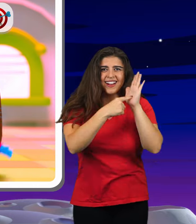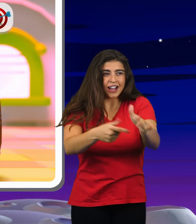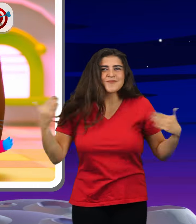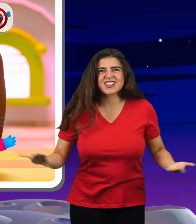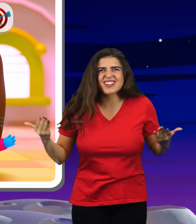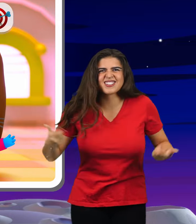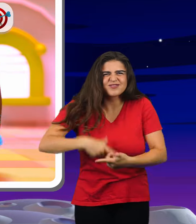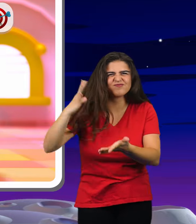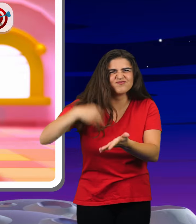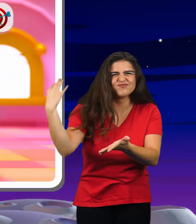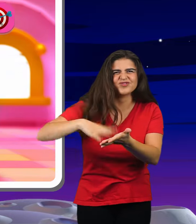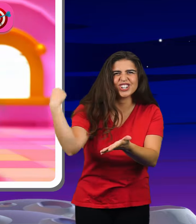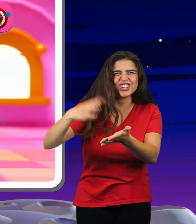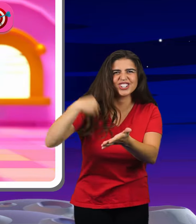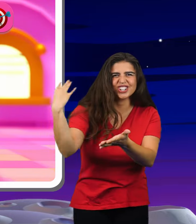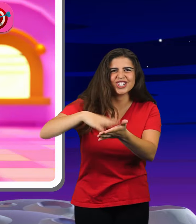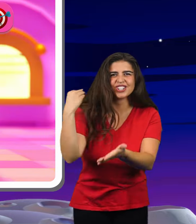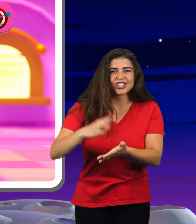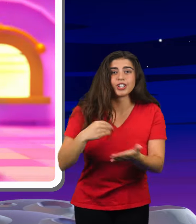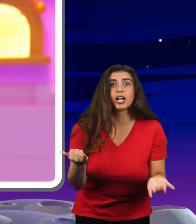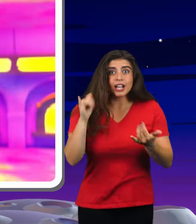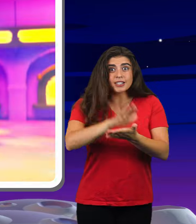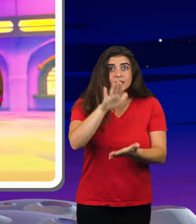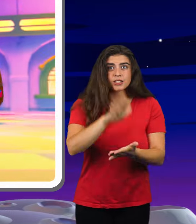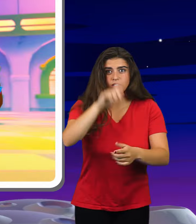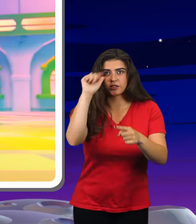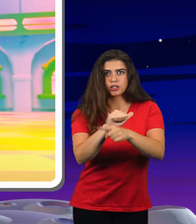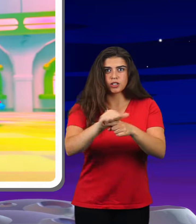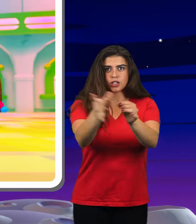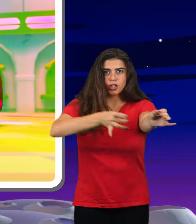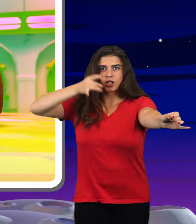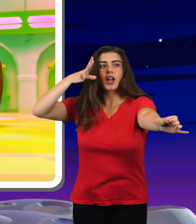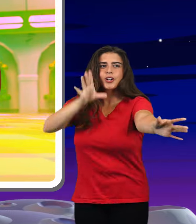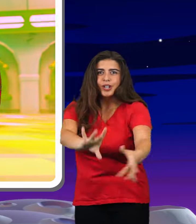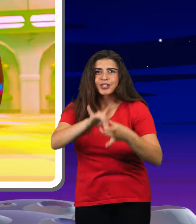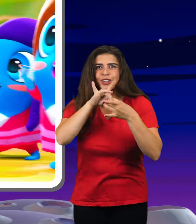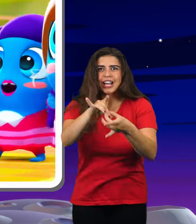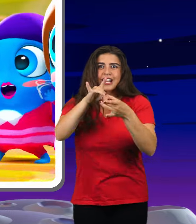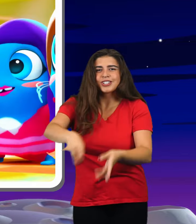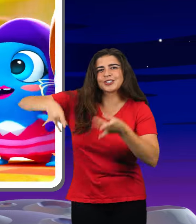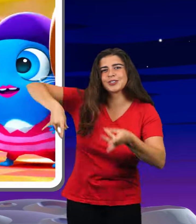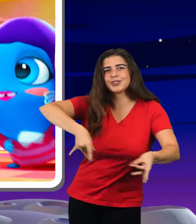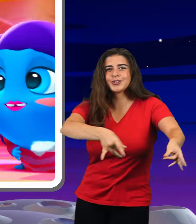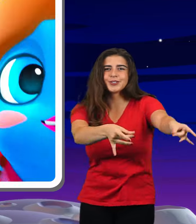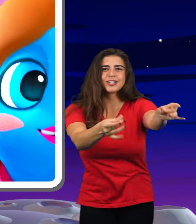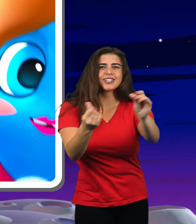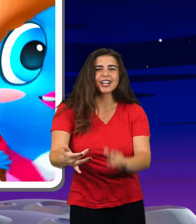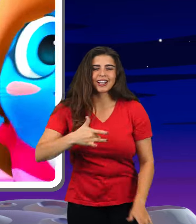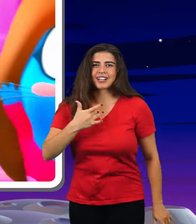more, more, more In an academy for Cups To make relationships my fluent